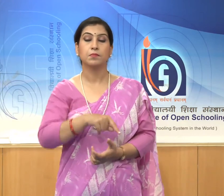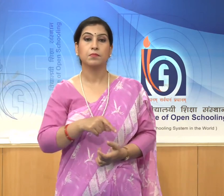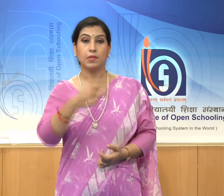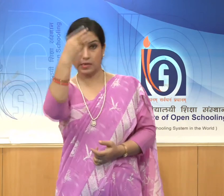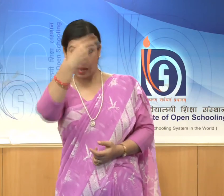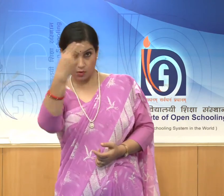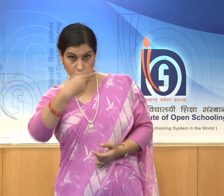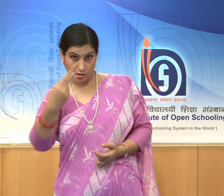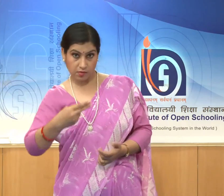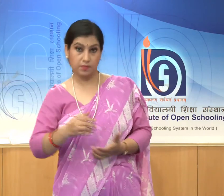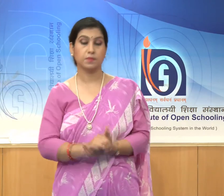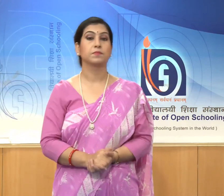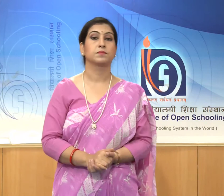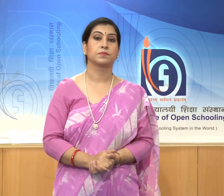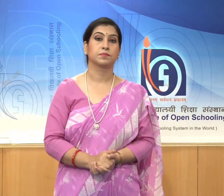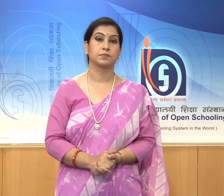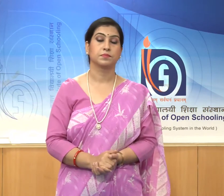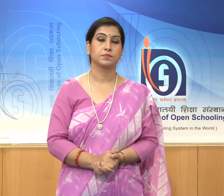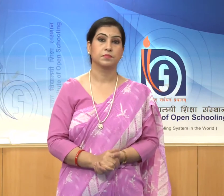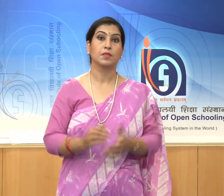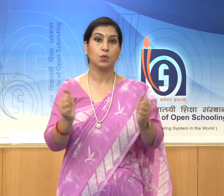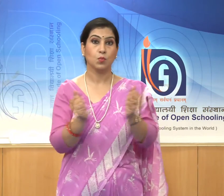with sculptures,